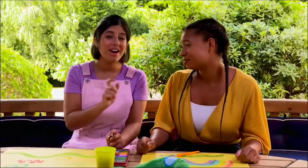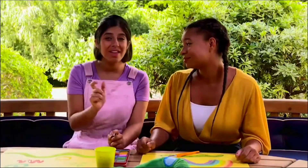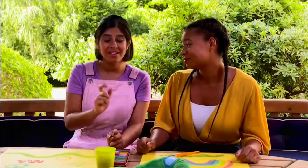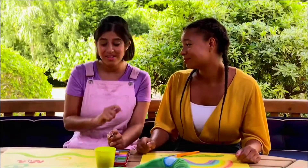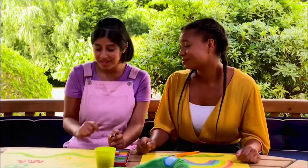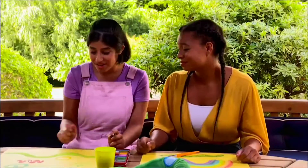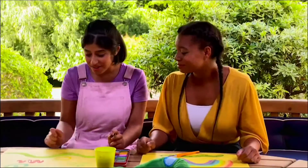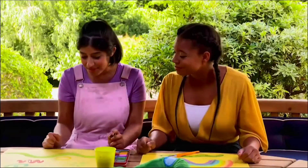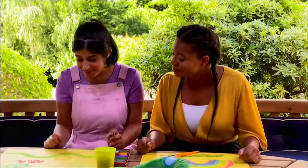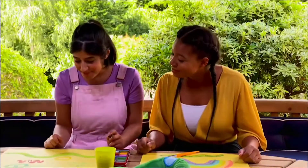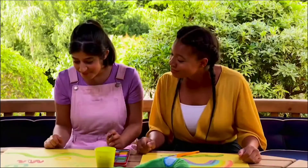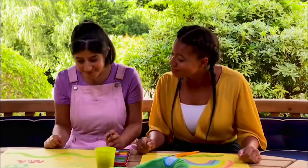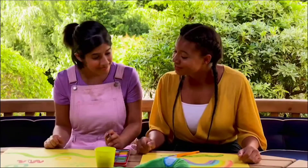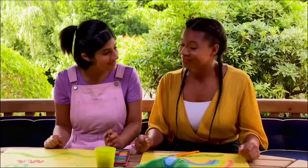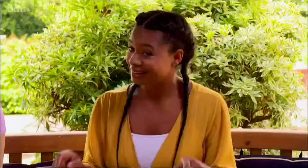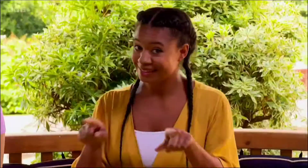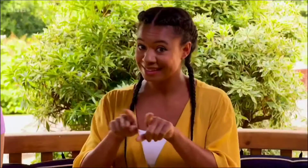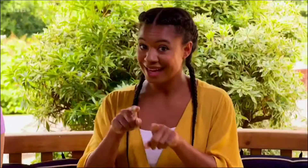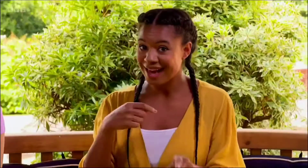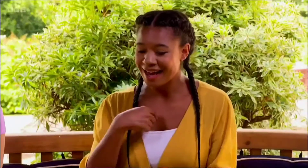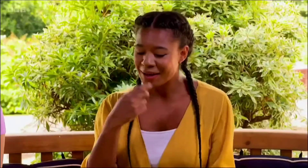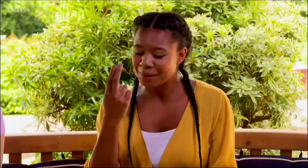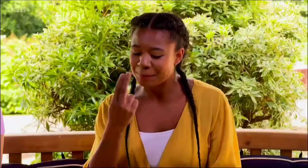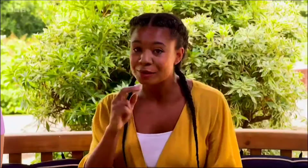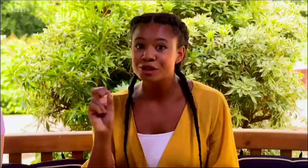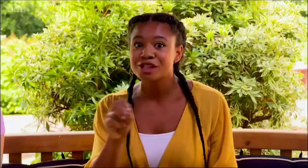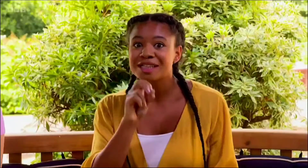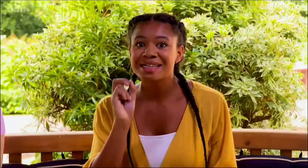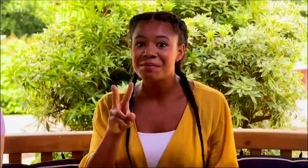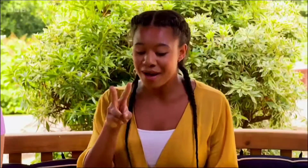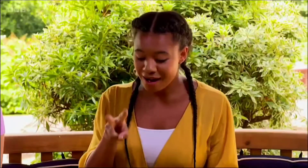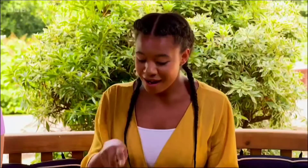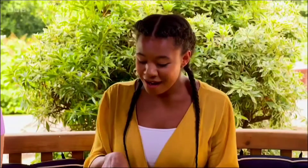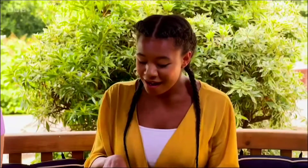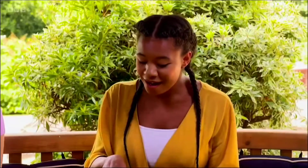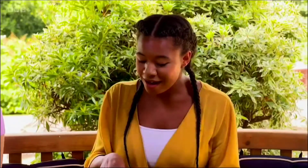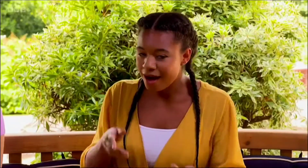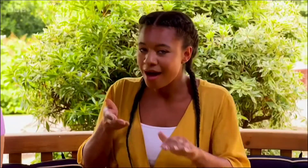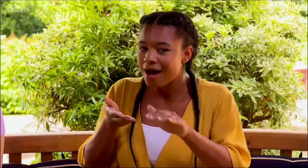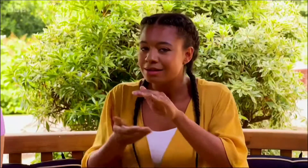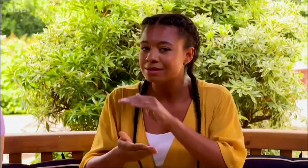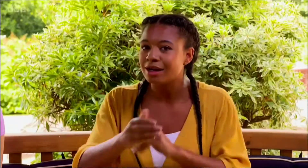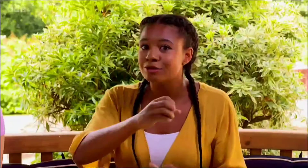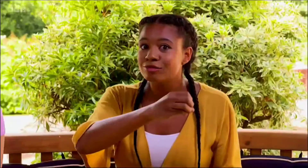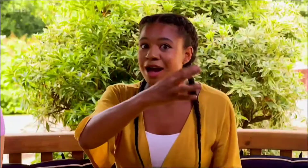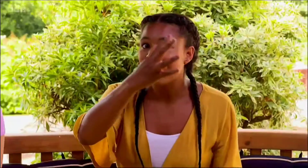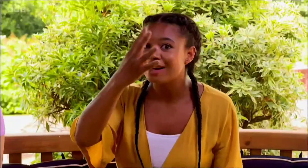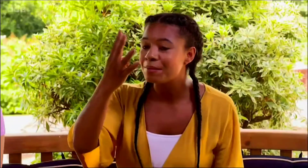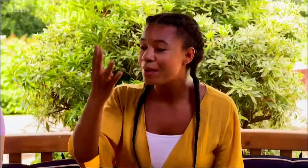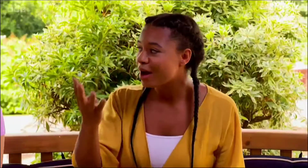colours. Me too. I'm painting Sheba under a rainbow.